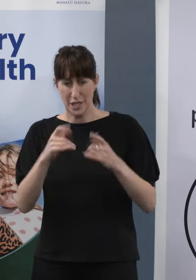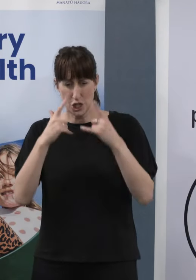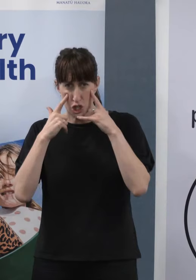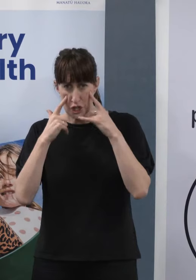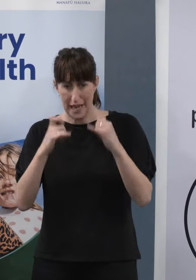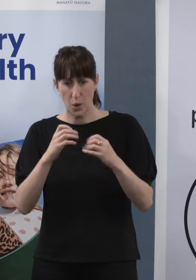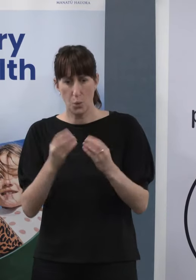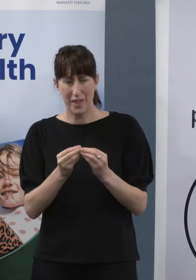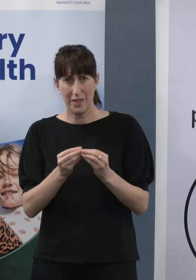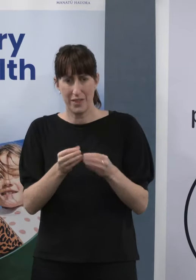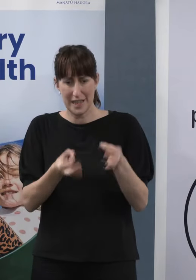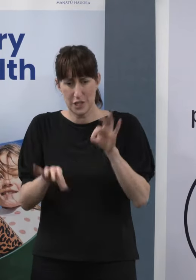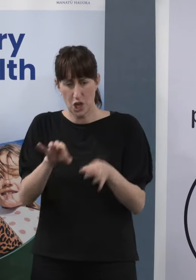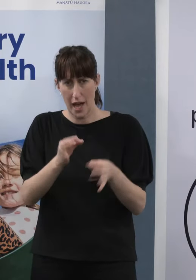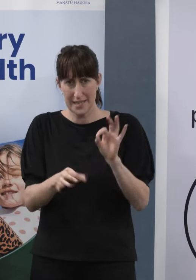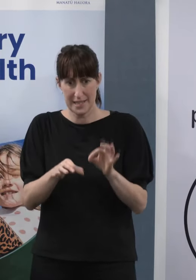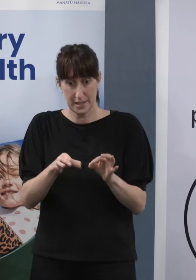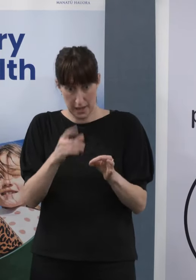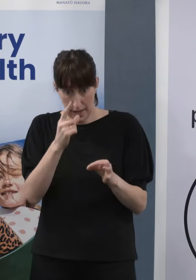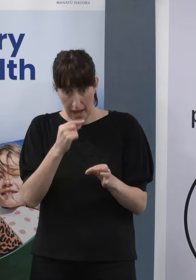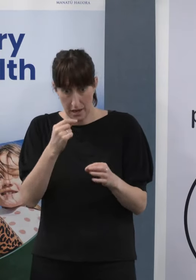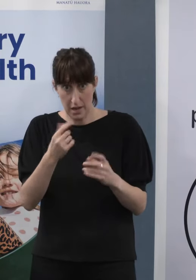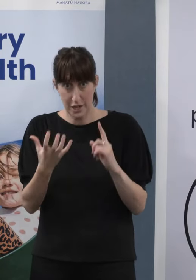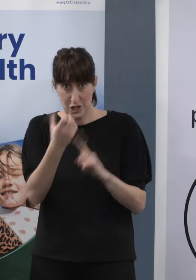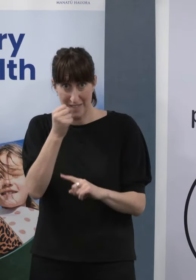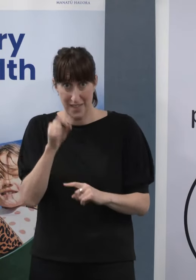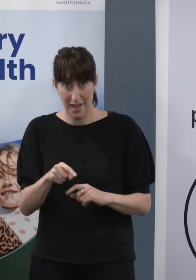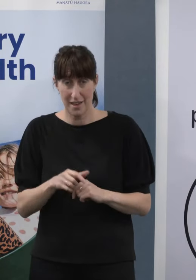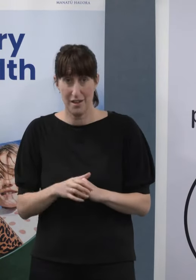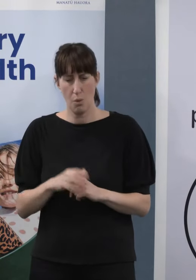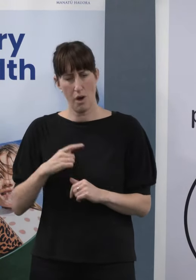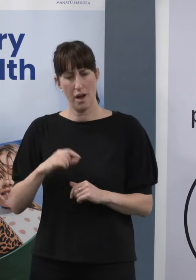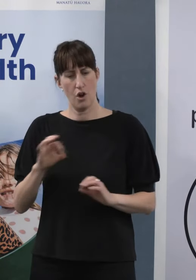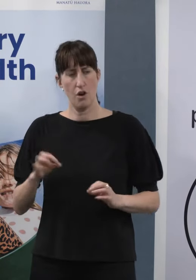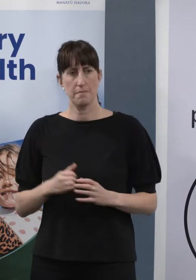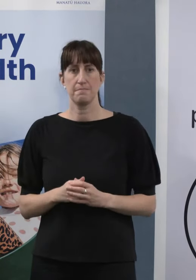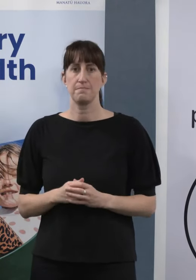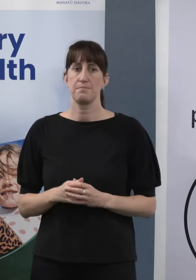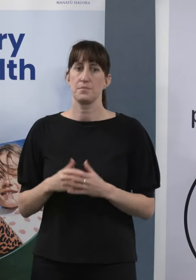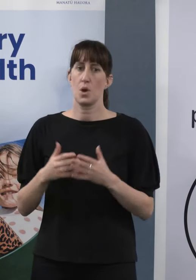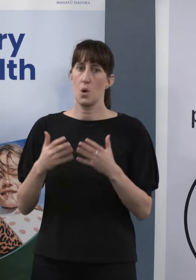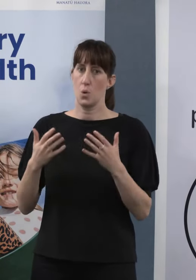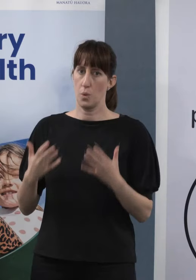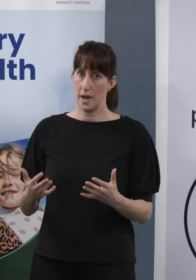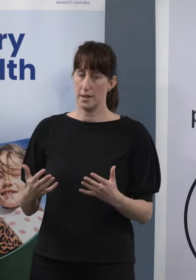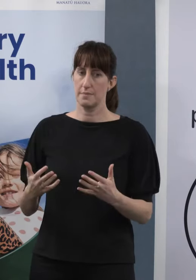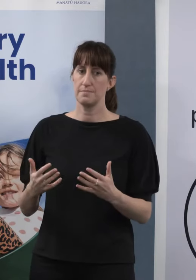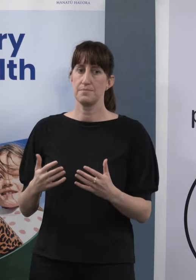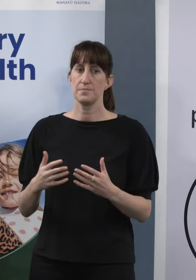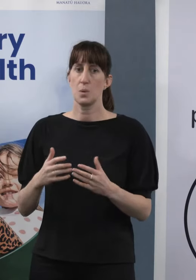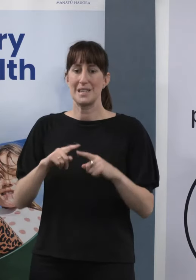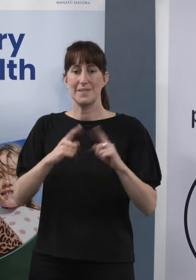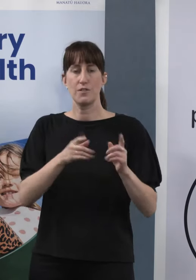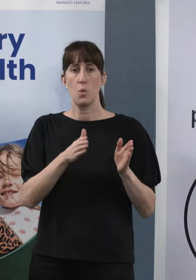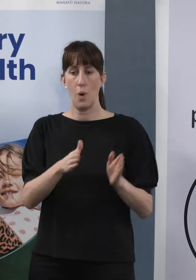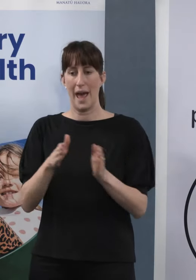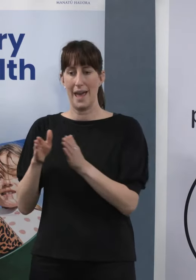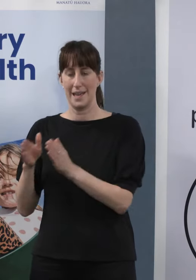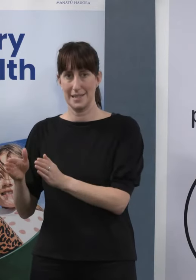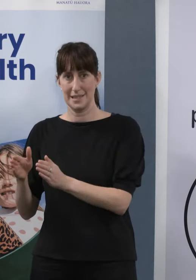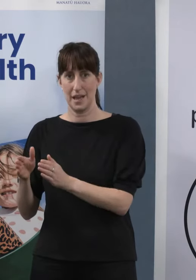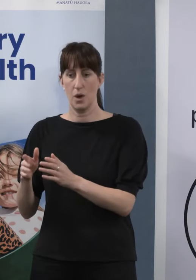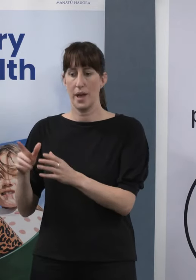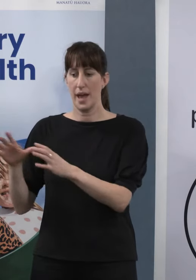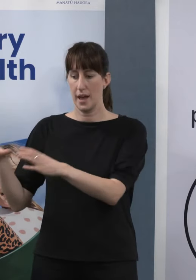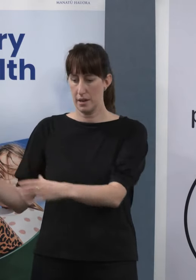public? So what I can say is that the figures that we were using for both the pooled and unpooled capacity were on the basis of the information